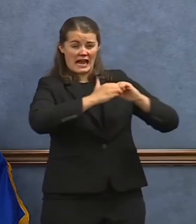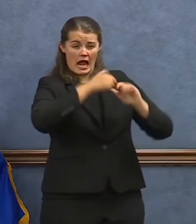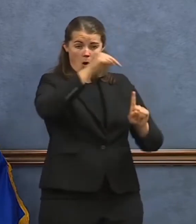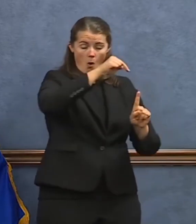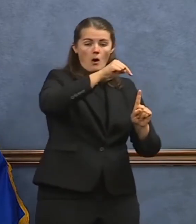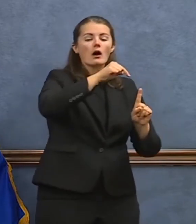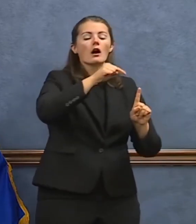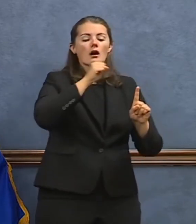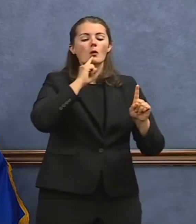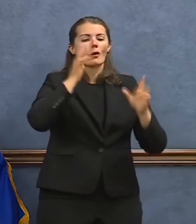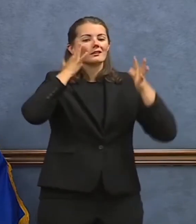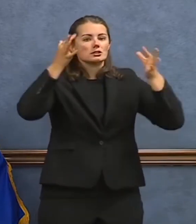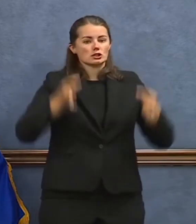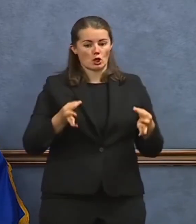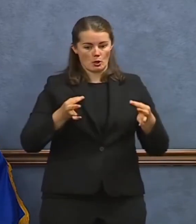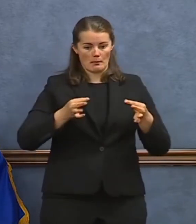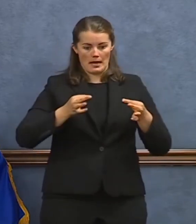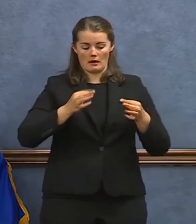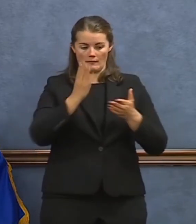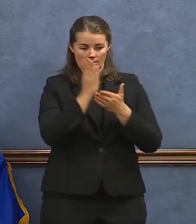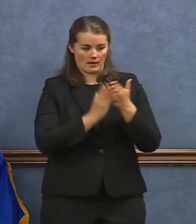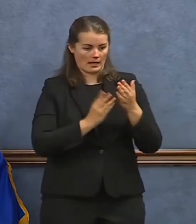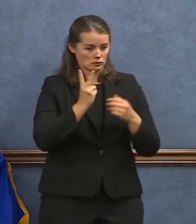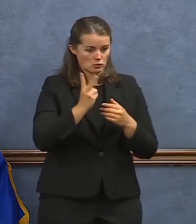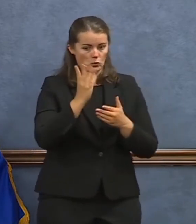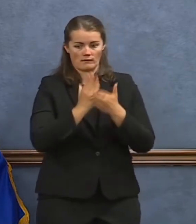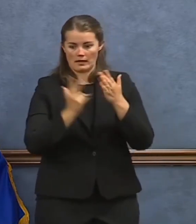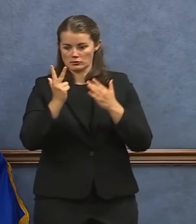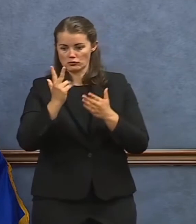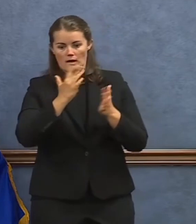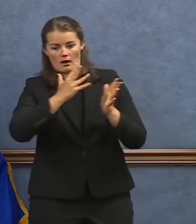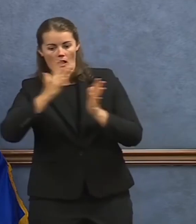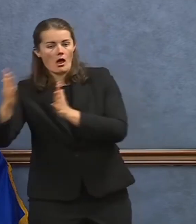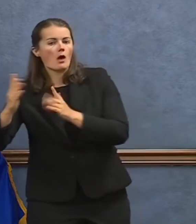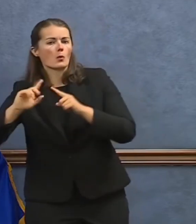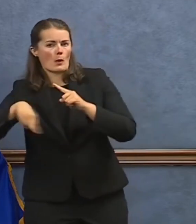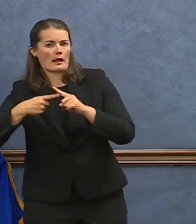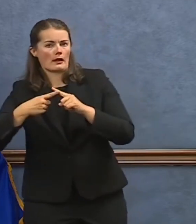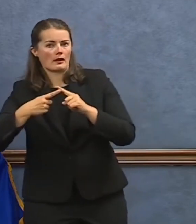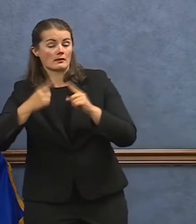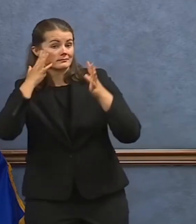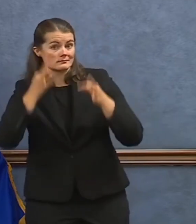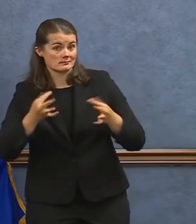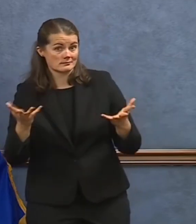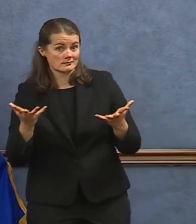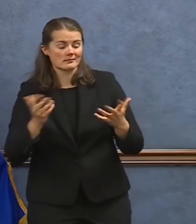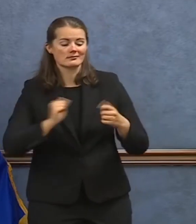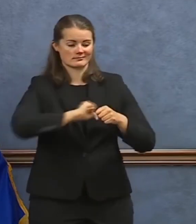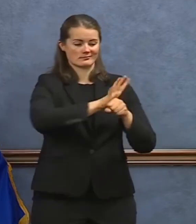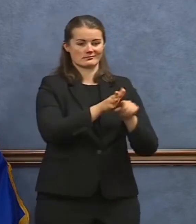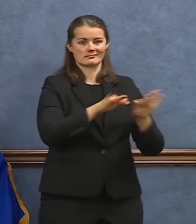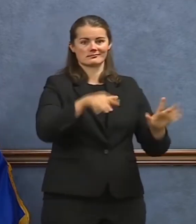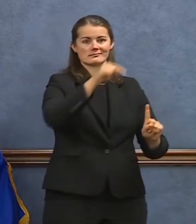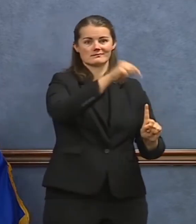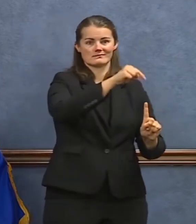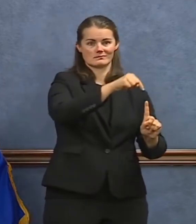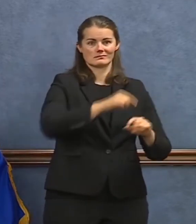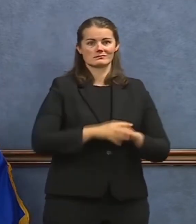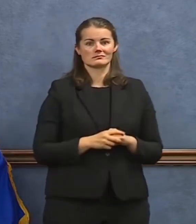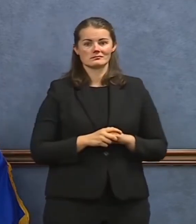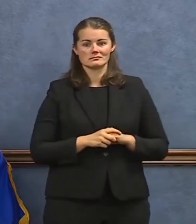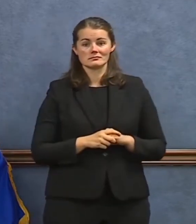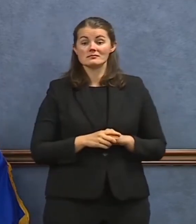enter Phase 1 and Phase 2 because Nevadans were staying home as much as possible and generally wearing face